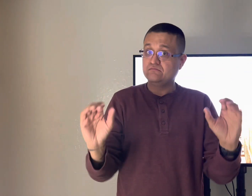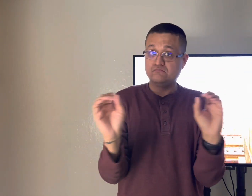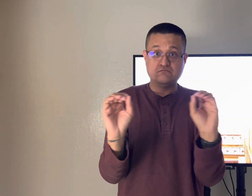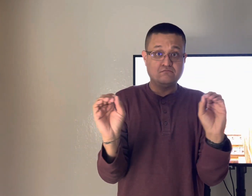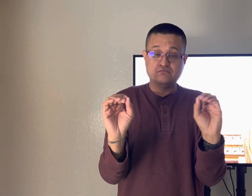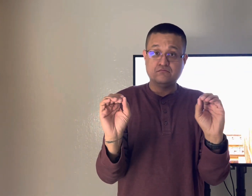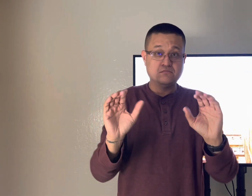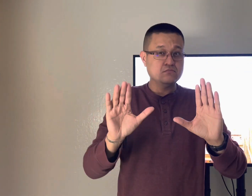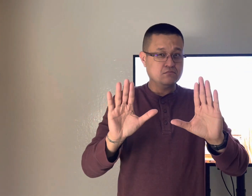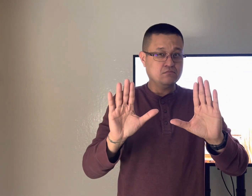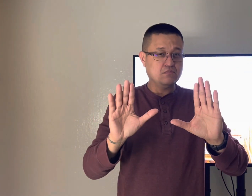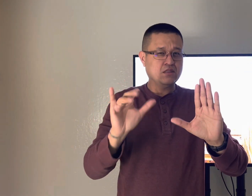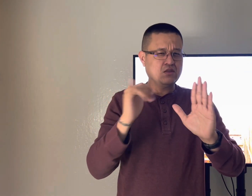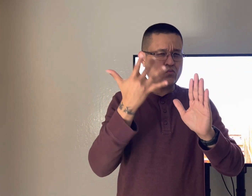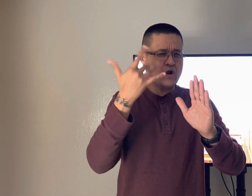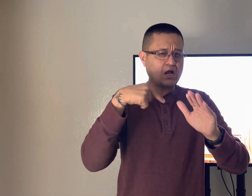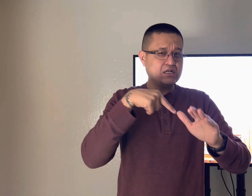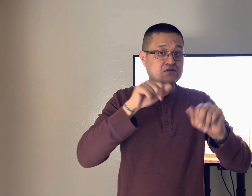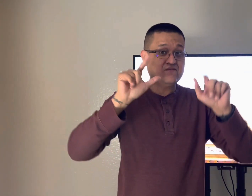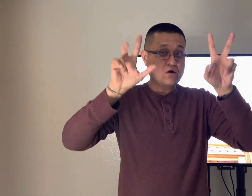time and there's only him there's no one beside him